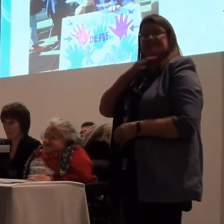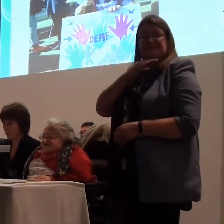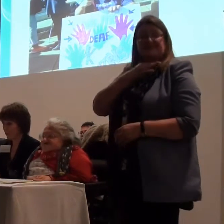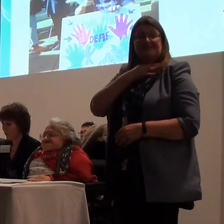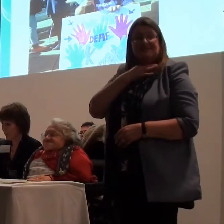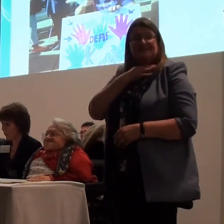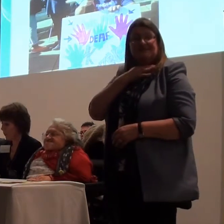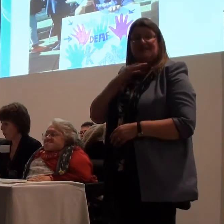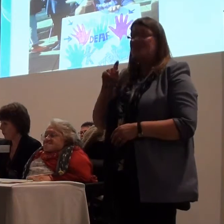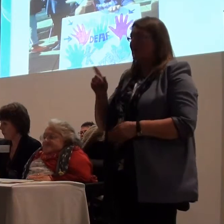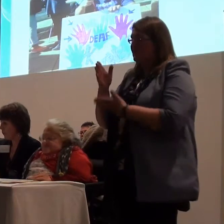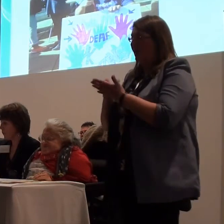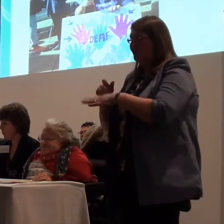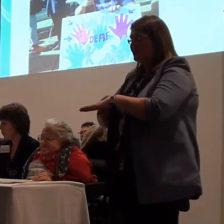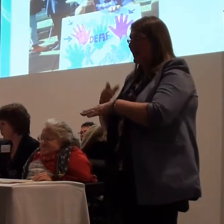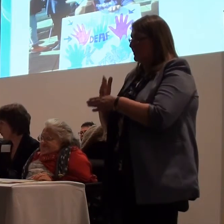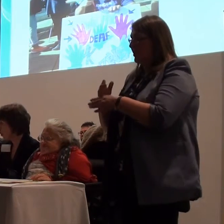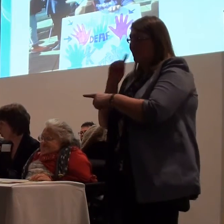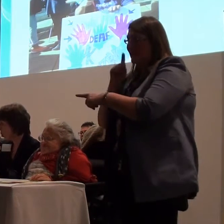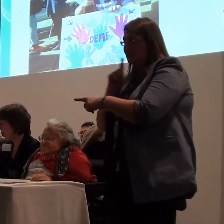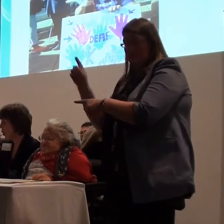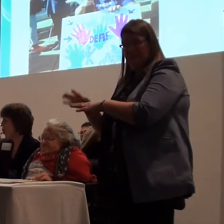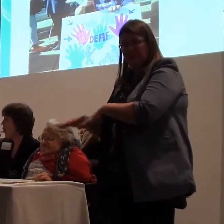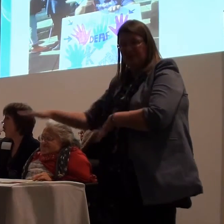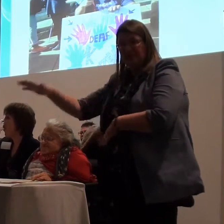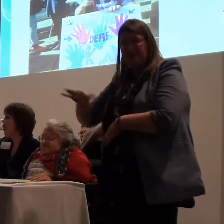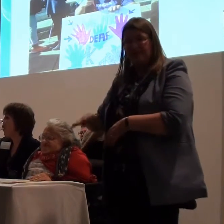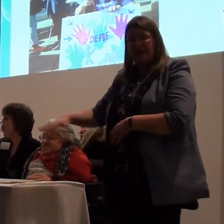job's at risk, because half the time he's working with human people.